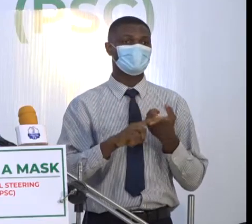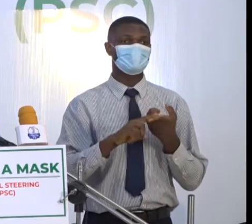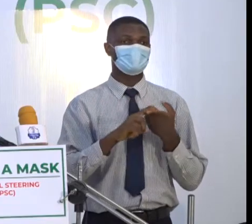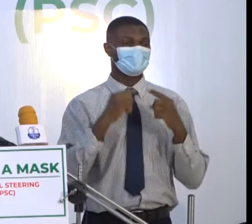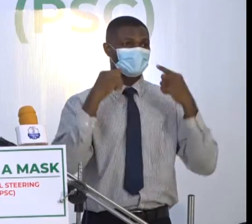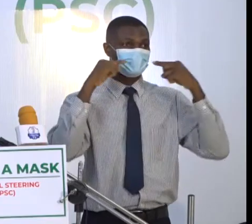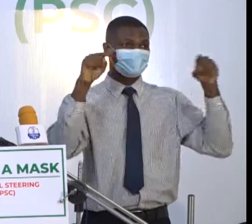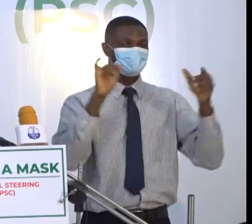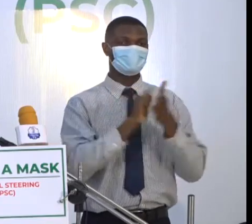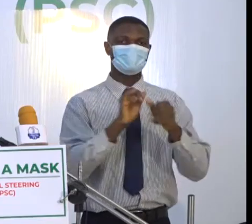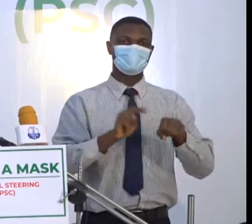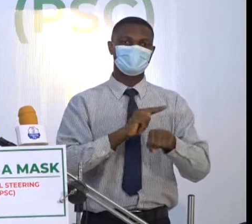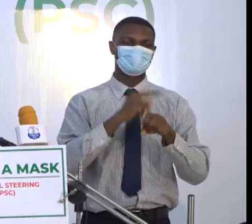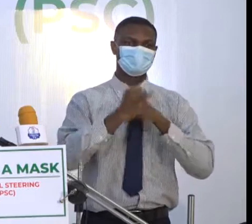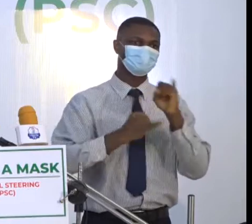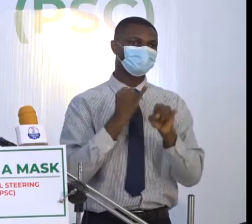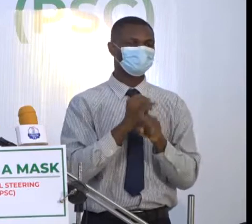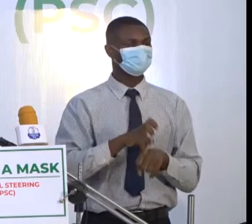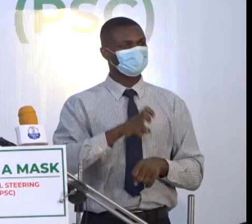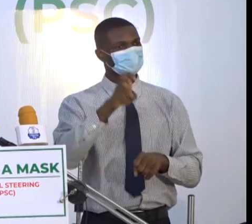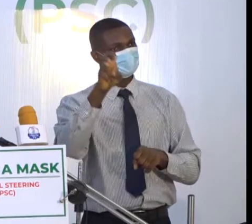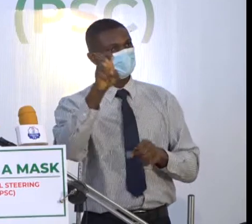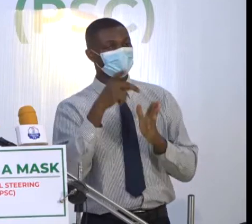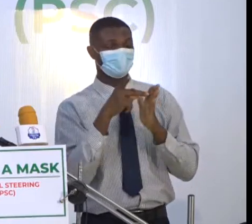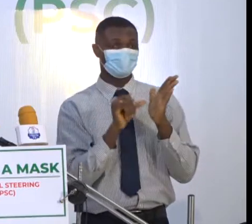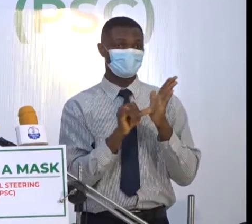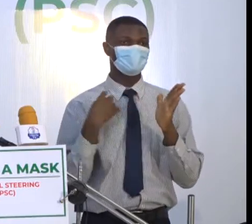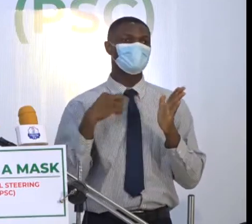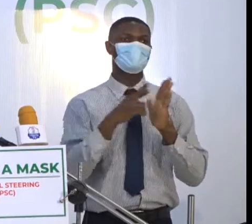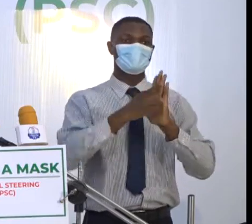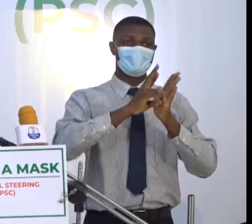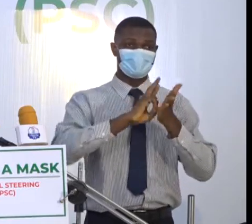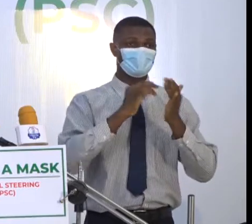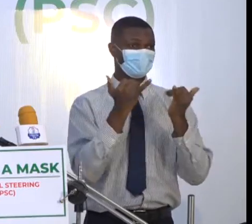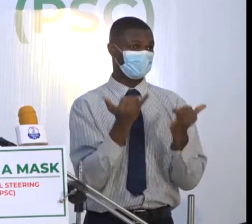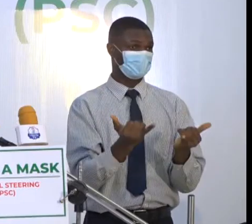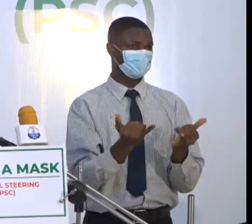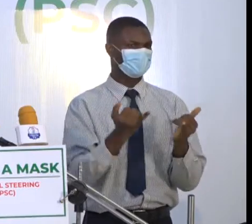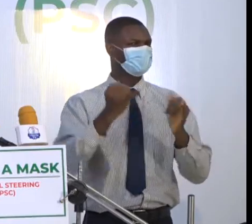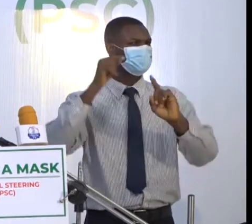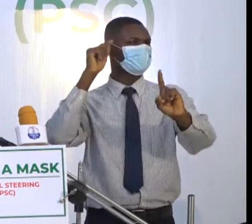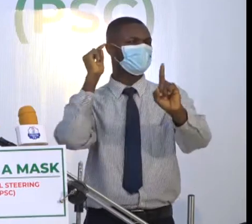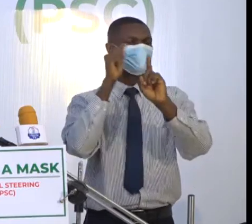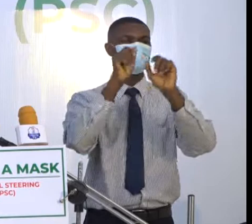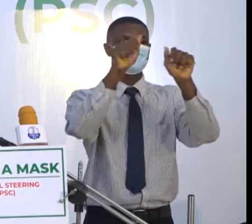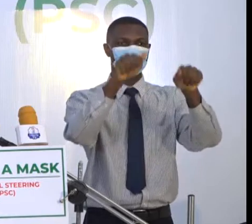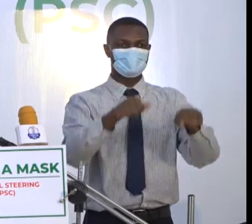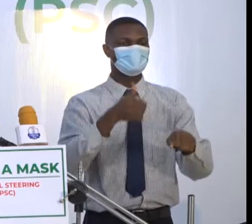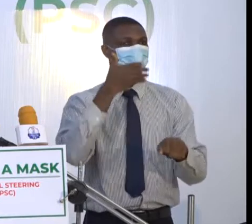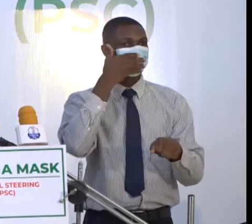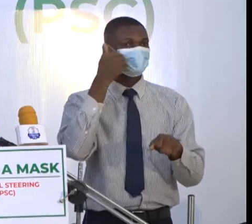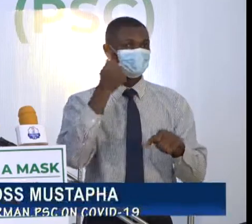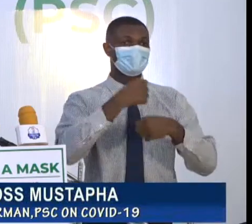Travel Protocol is being reviewed to better enhance a hitch-free experience for travellers.